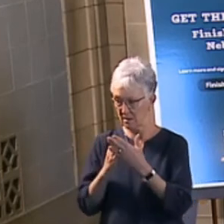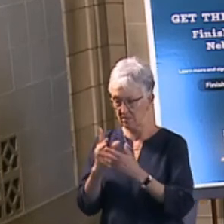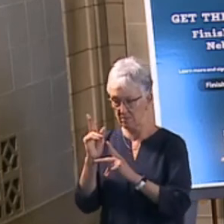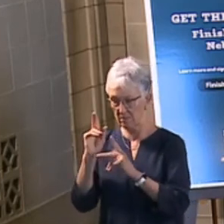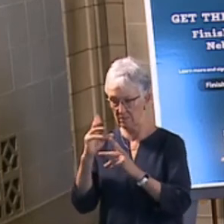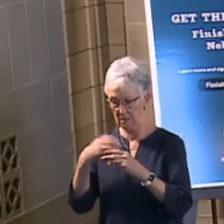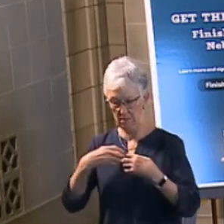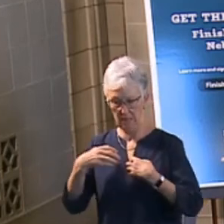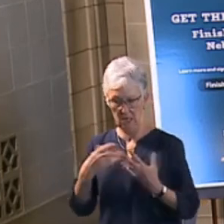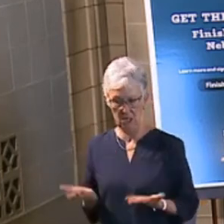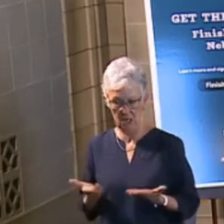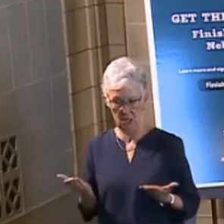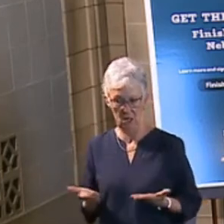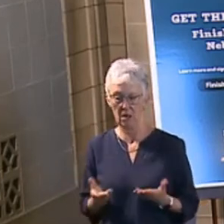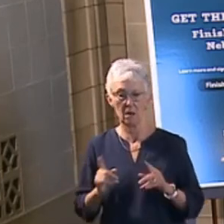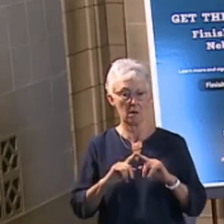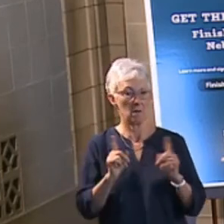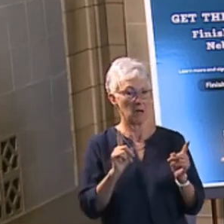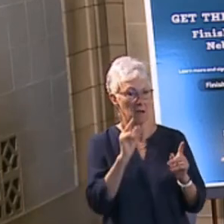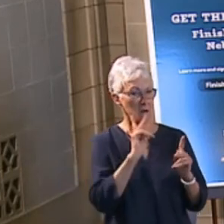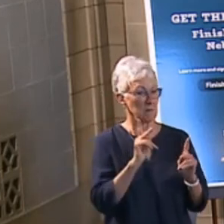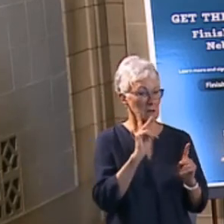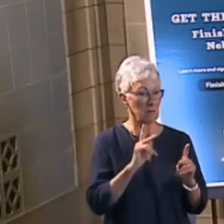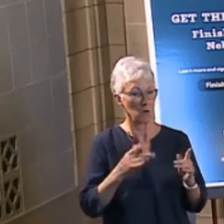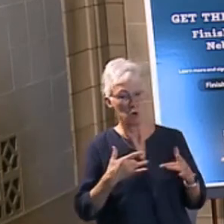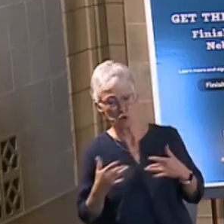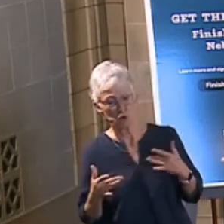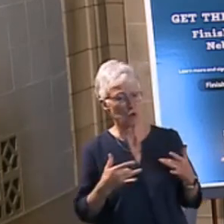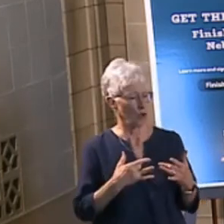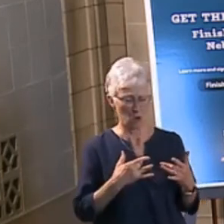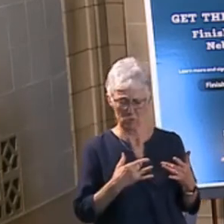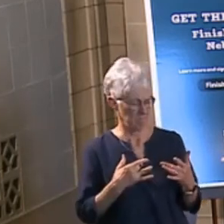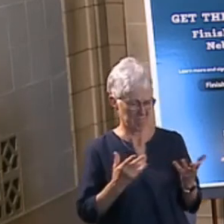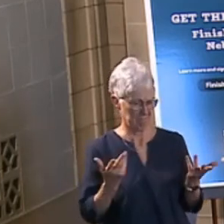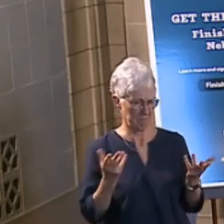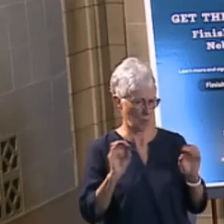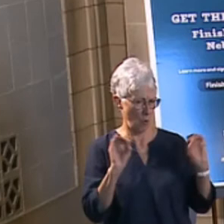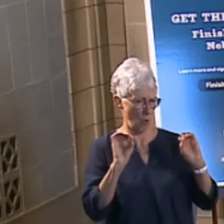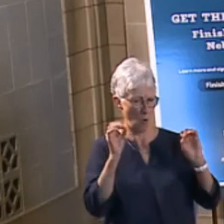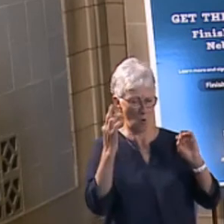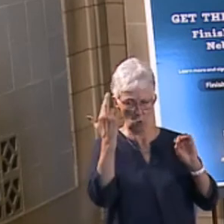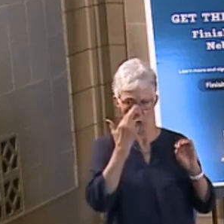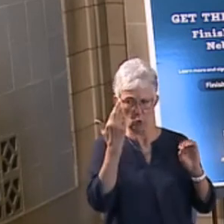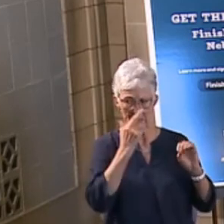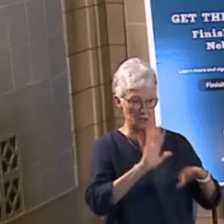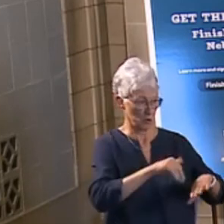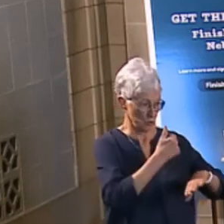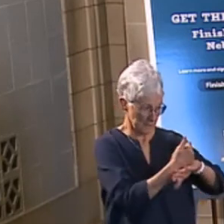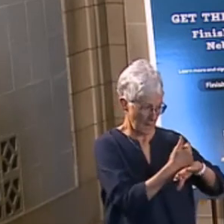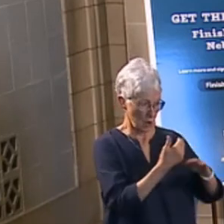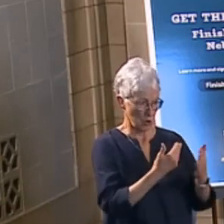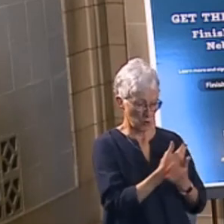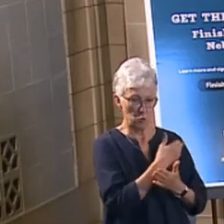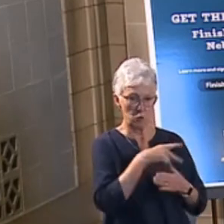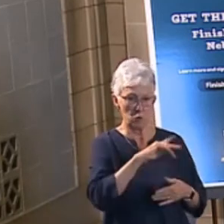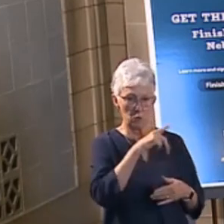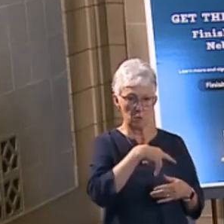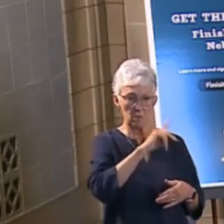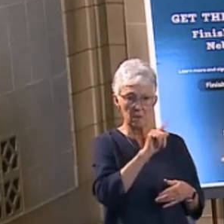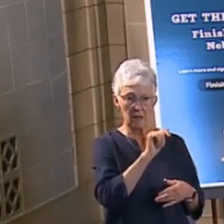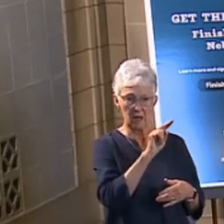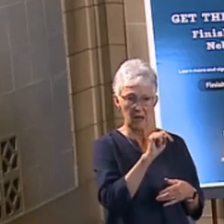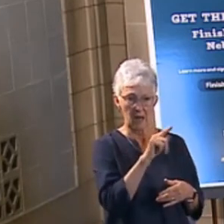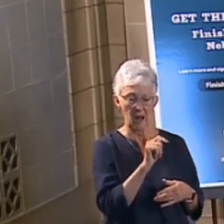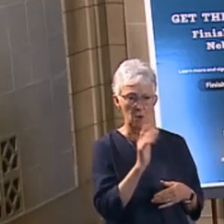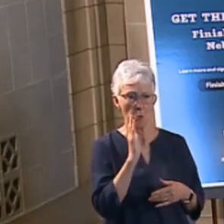materialized. It's a great addition to the community. It's creating lots of great jobs. In the case of Fremont, it actually was one of the things that helped